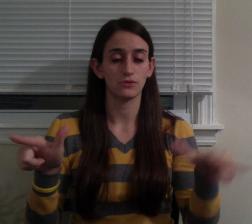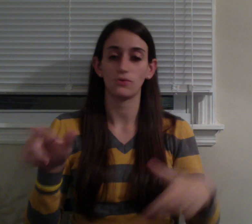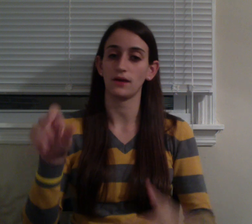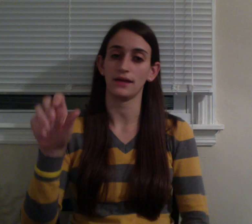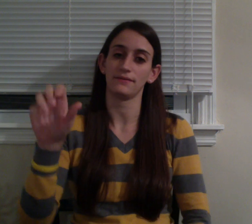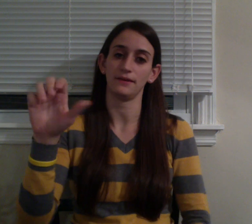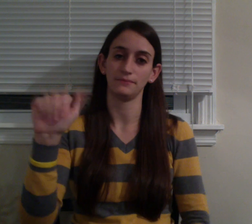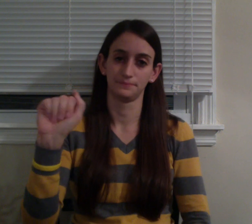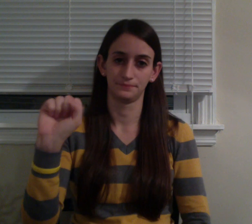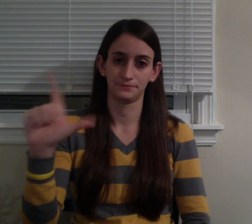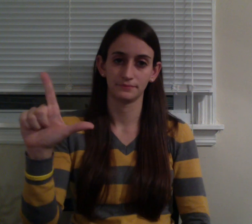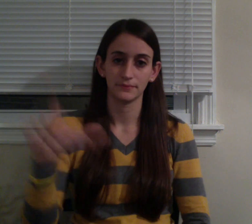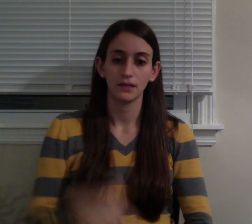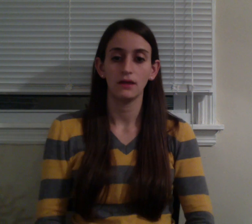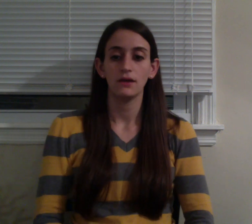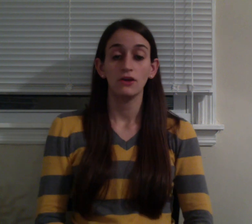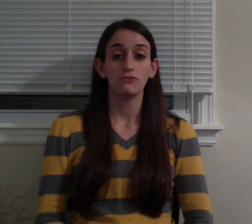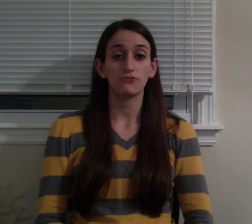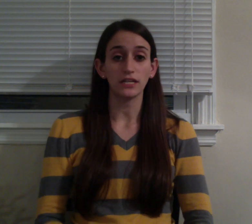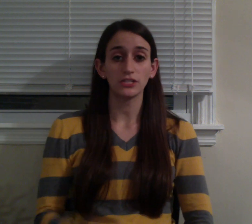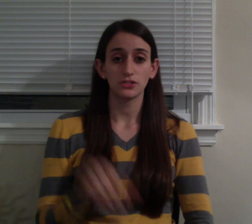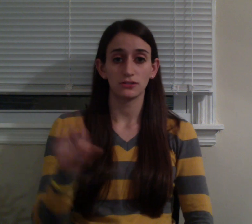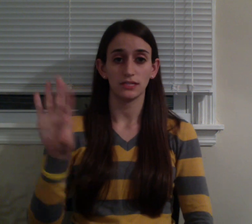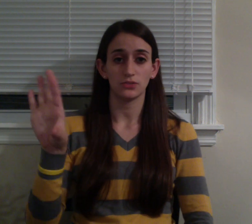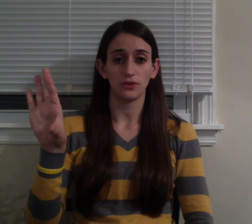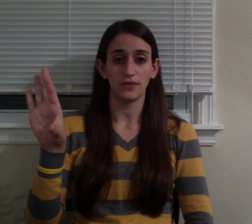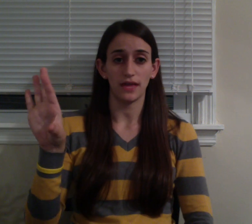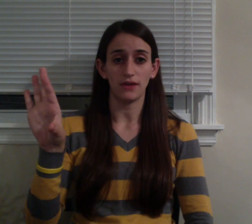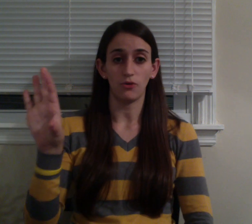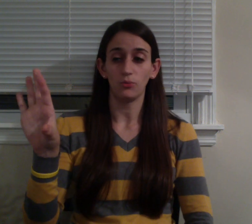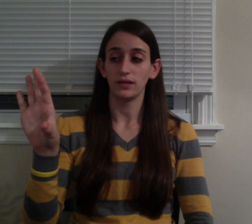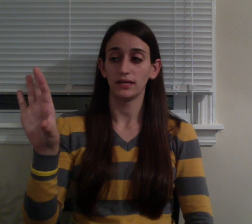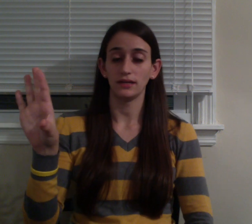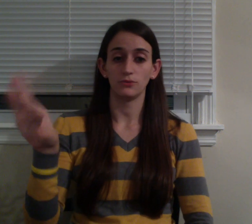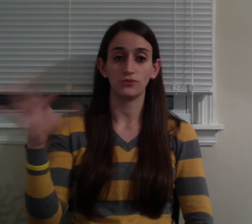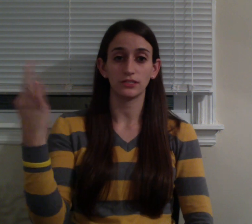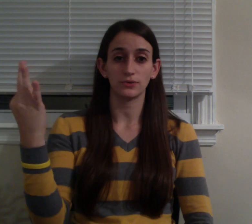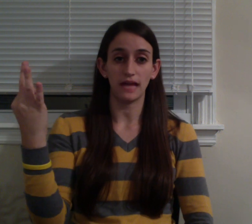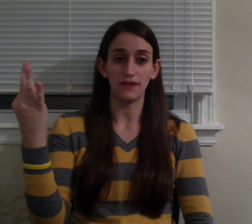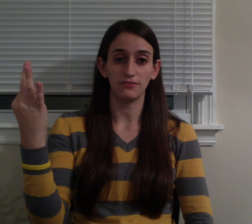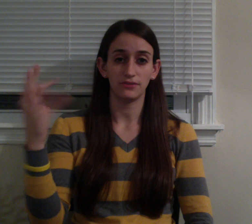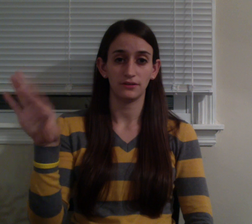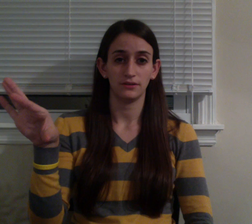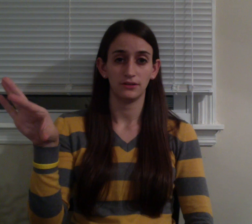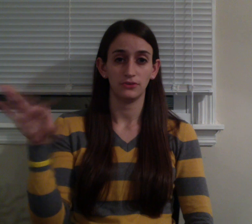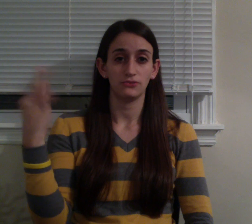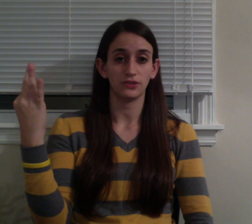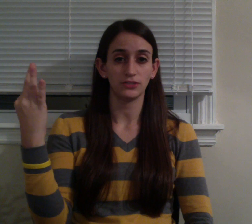or ASL. French is with an open hand moving to an F, French.